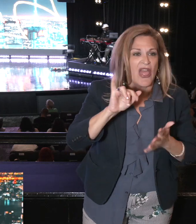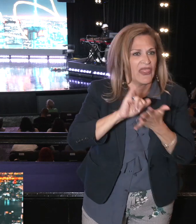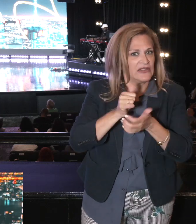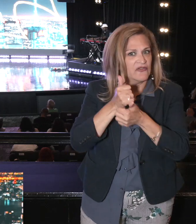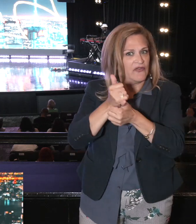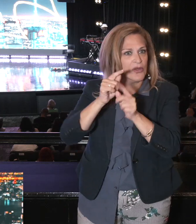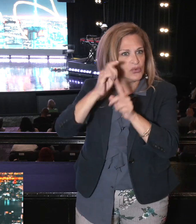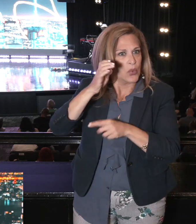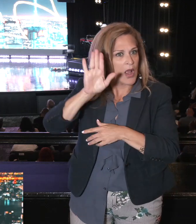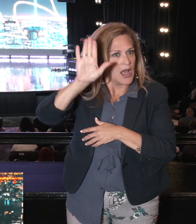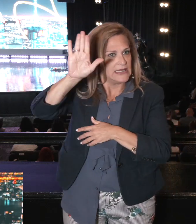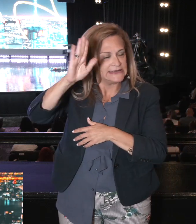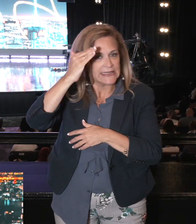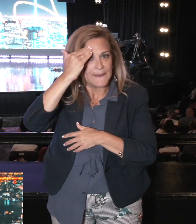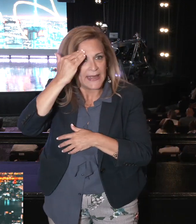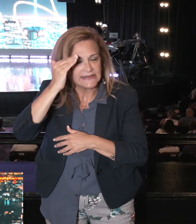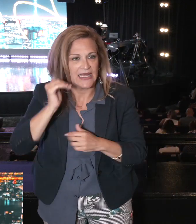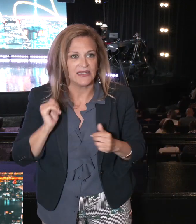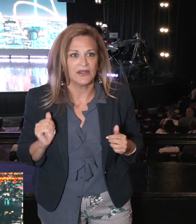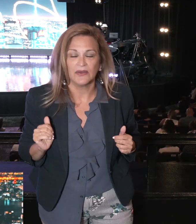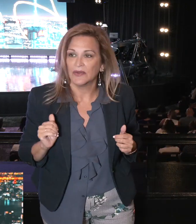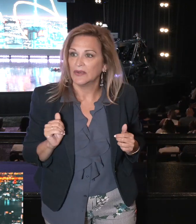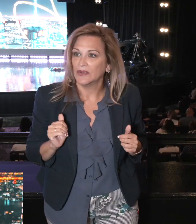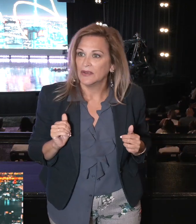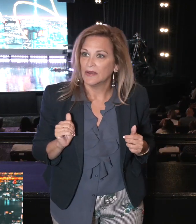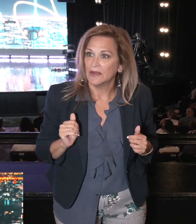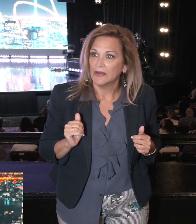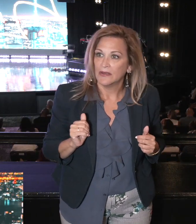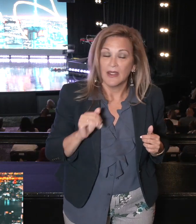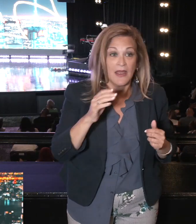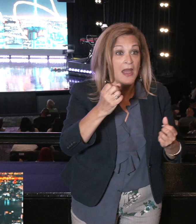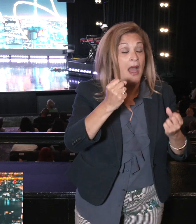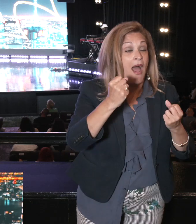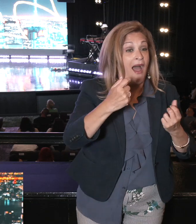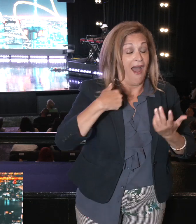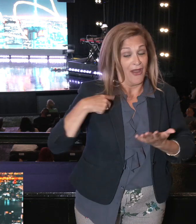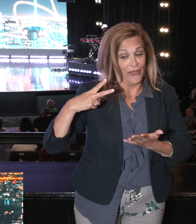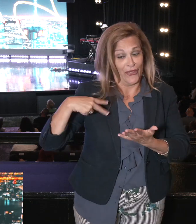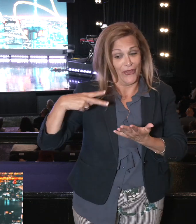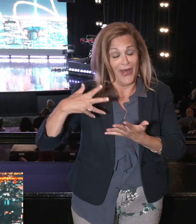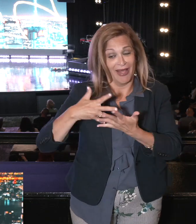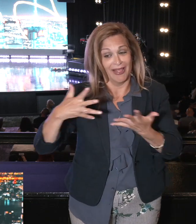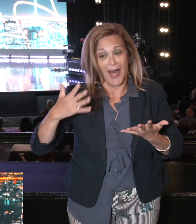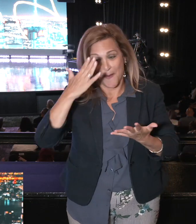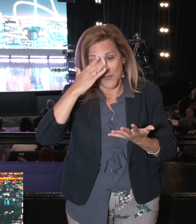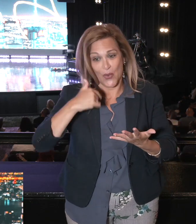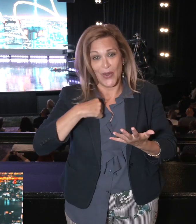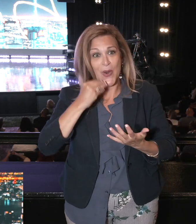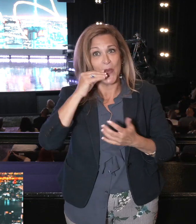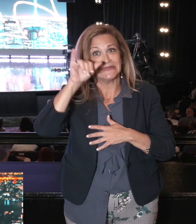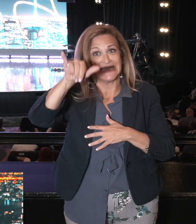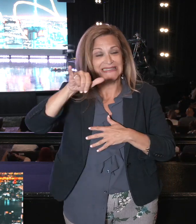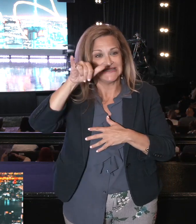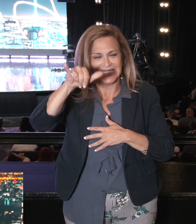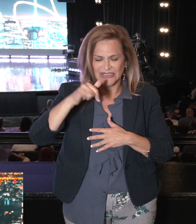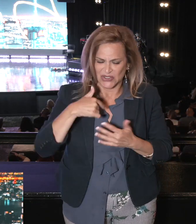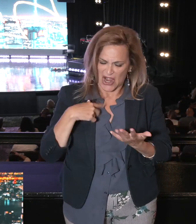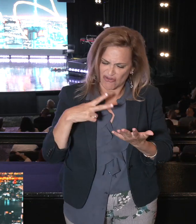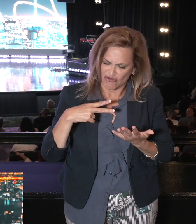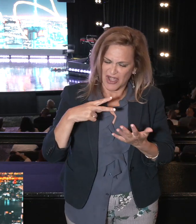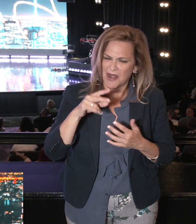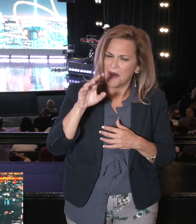He had so much time lying down. The last few months I've been reading things. I've been reading Mark Twain. Like who's Mark Twain?